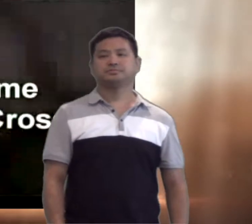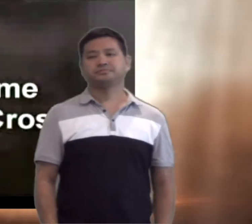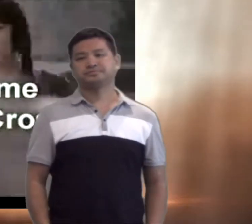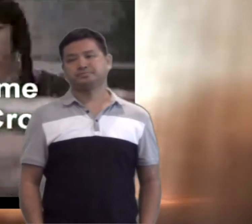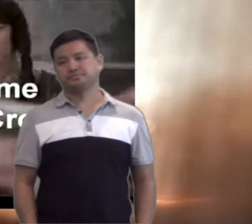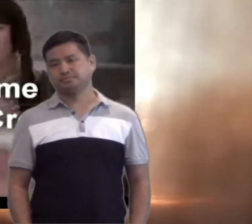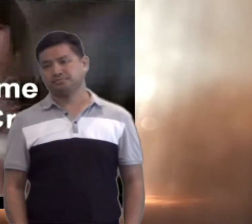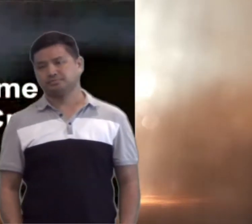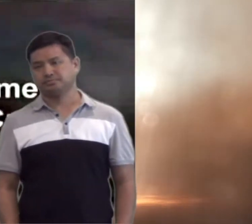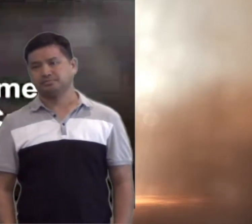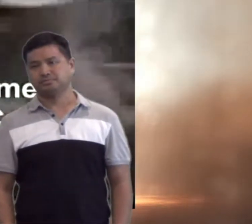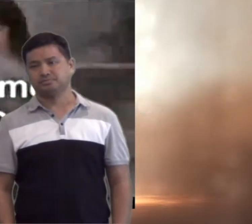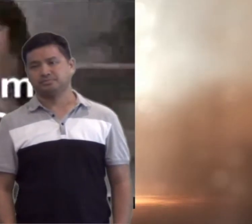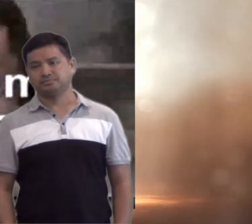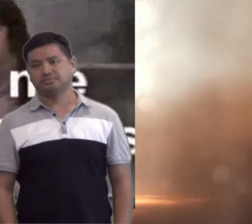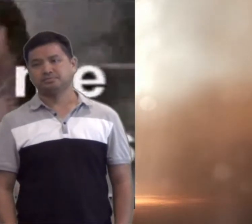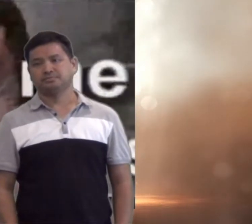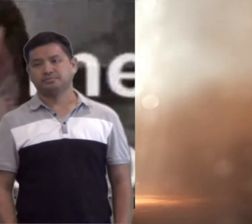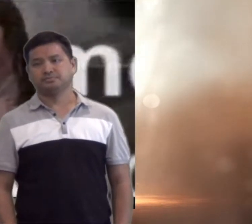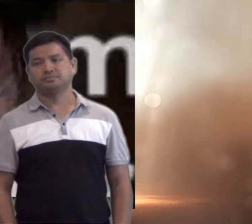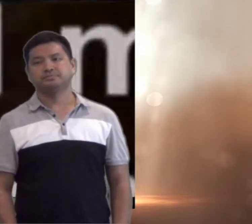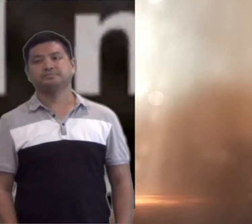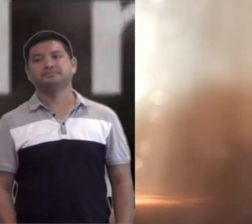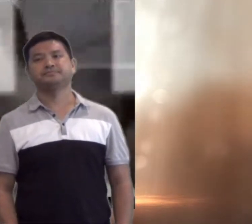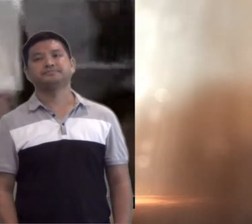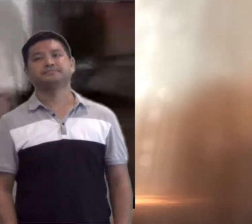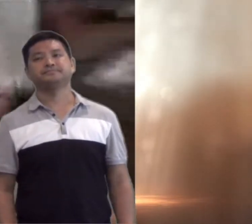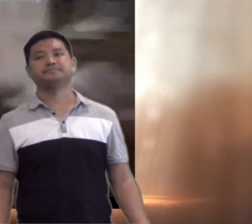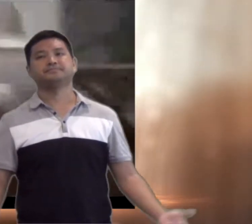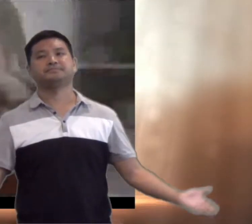to the cross.